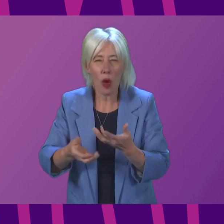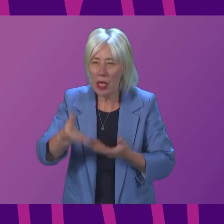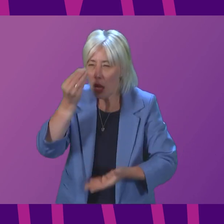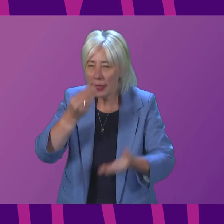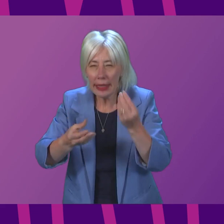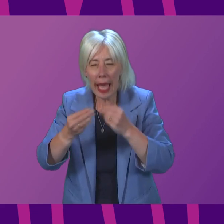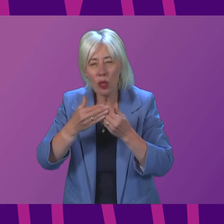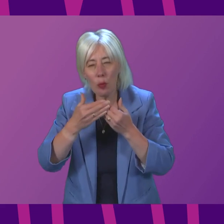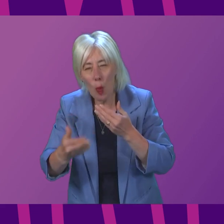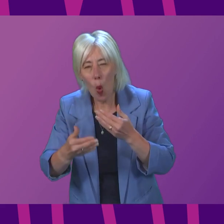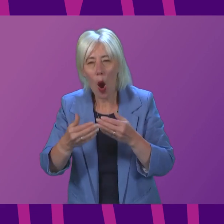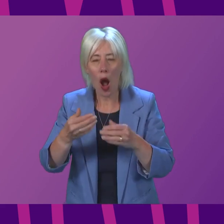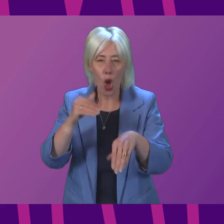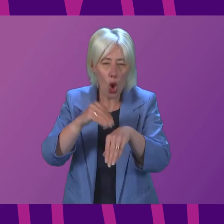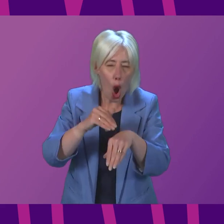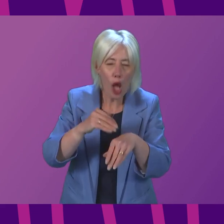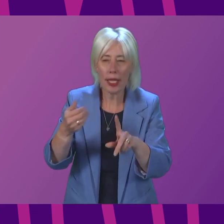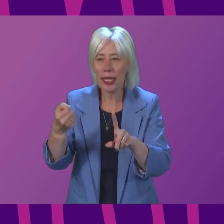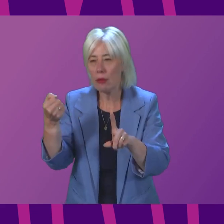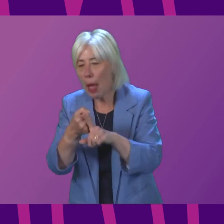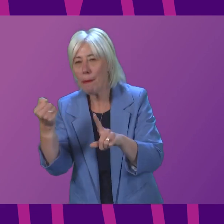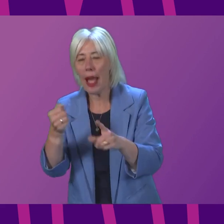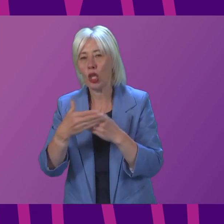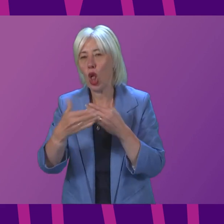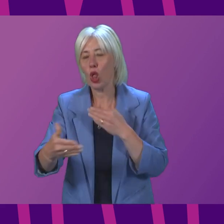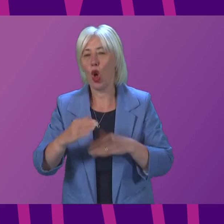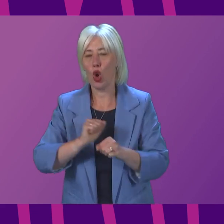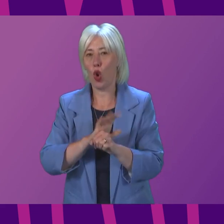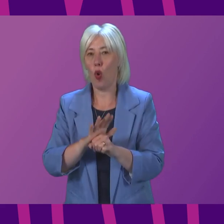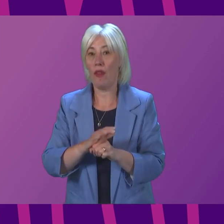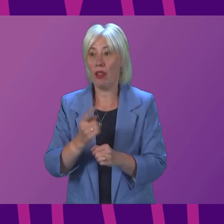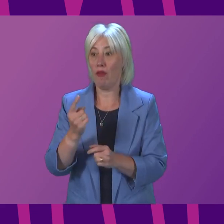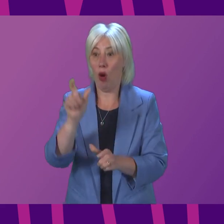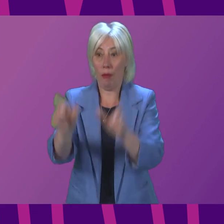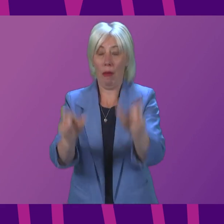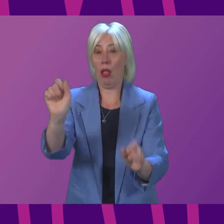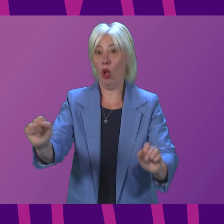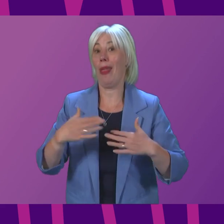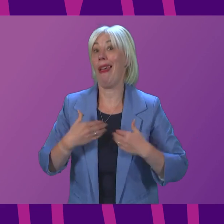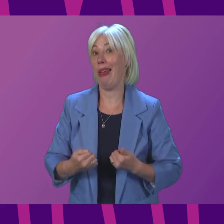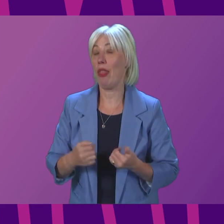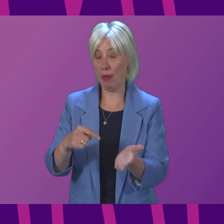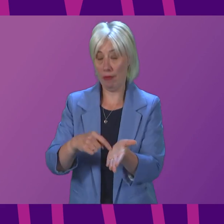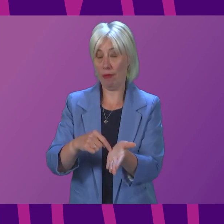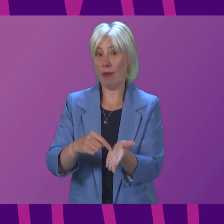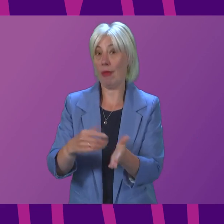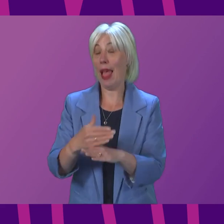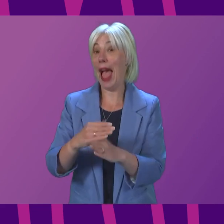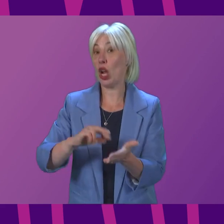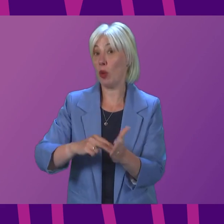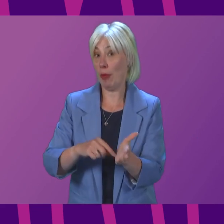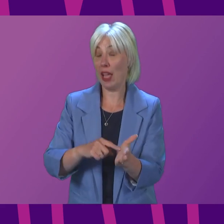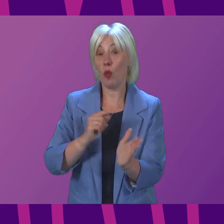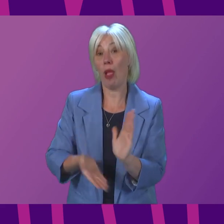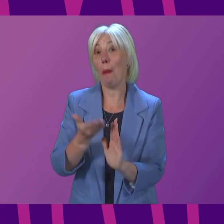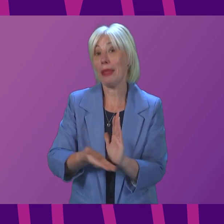causes of and the impacts of long COVID on the health of individuals. That is all set out in the action plan and will continue to be updated